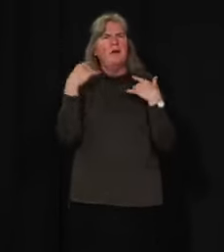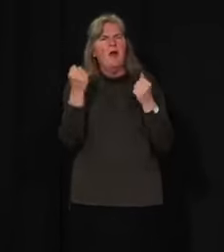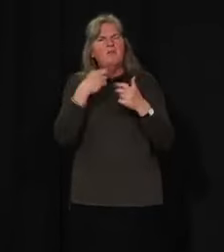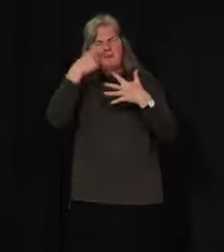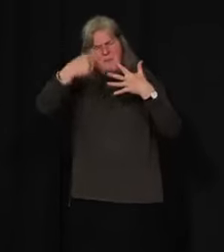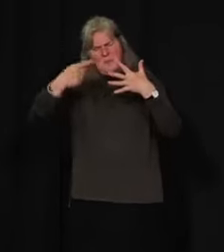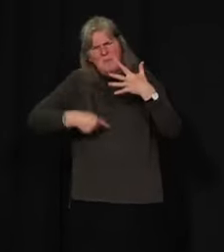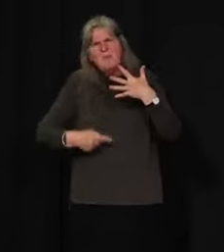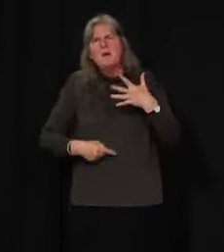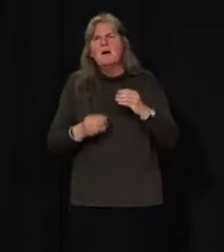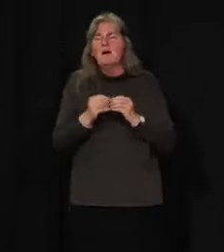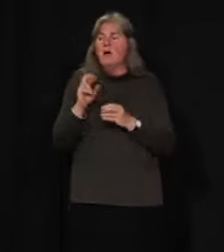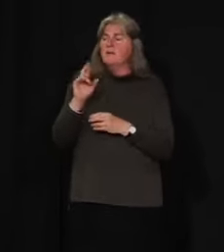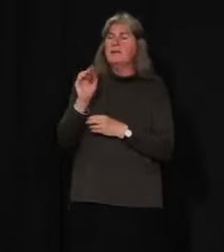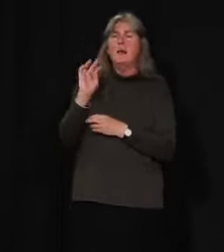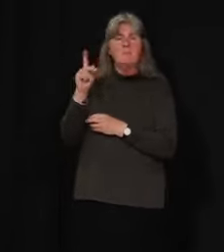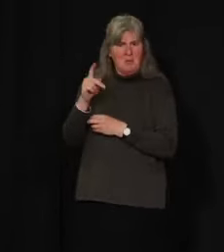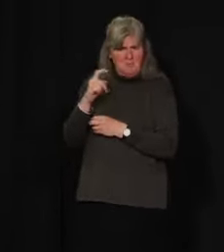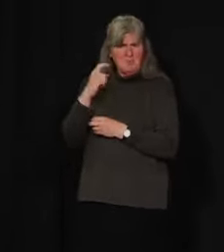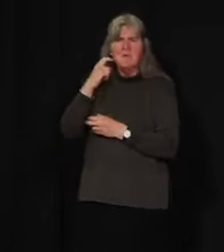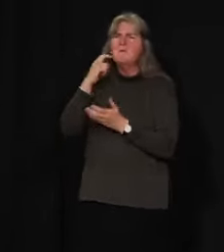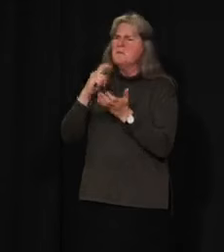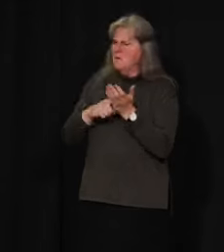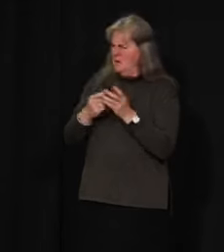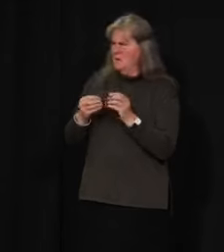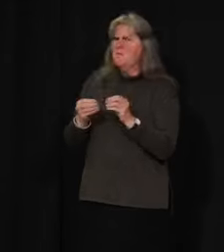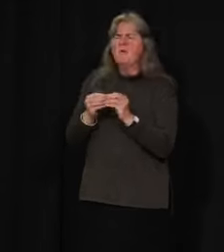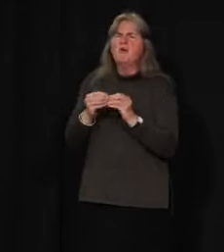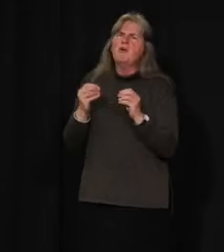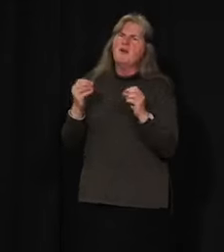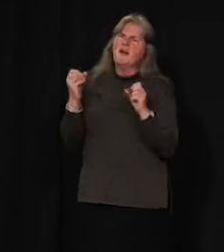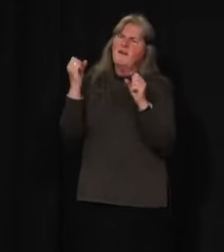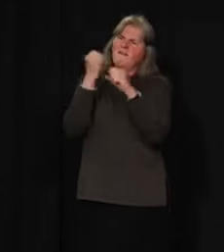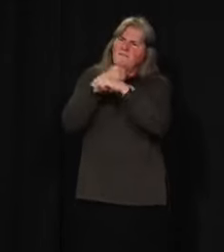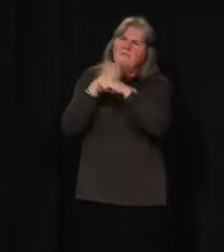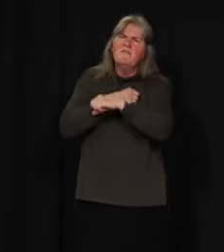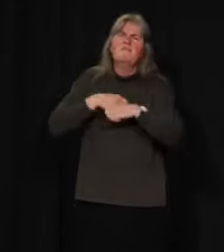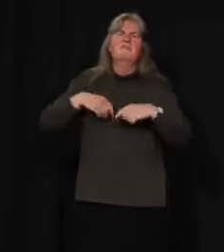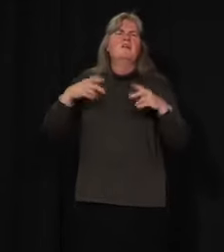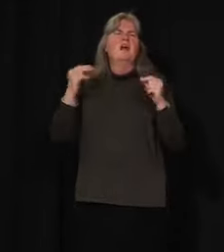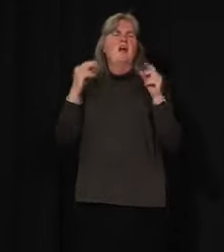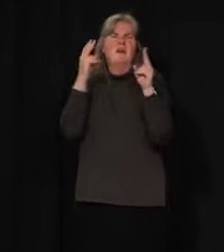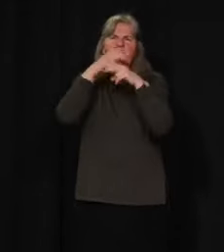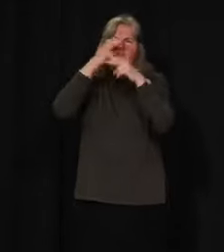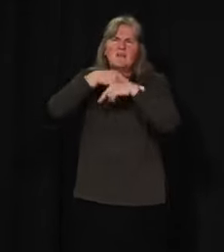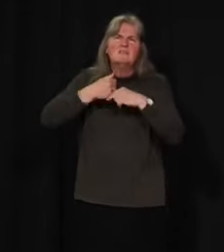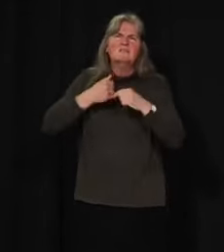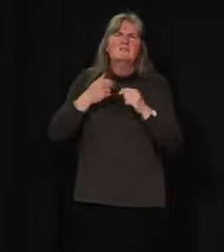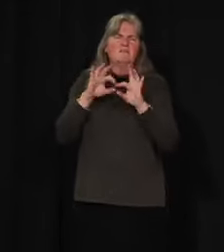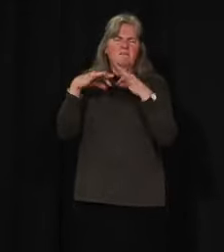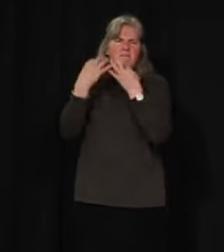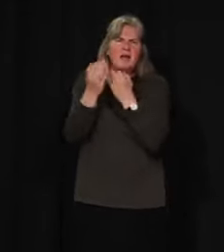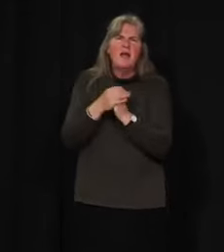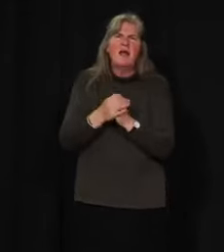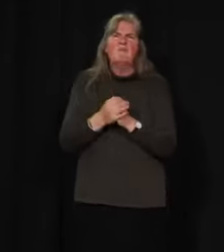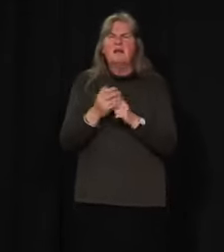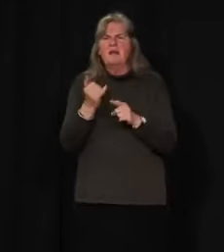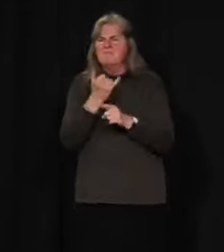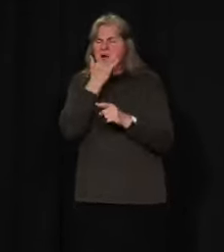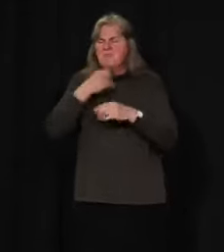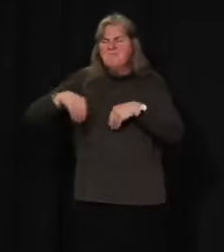reasons. The RCMP have noted an increase in assaults, domestic violence, possession and trafficking calls,